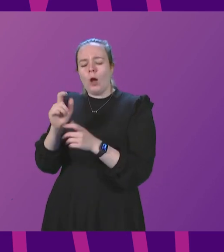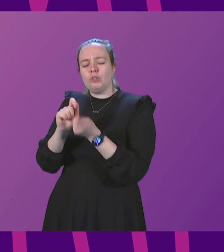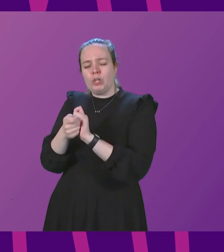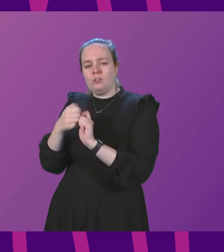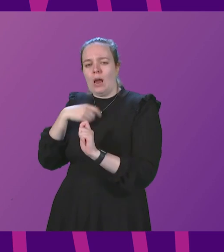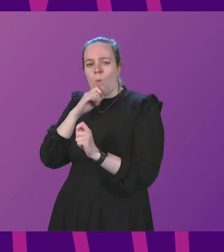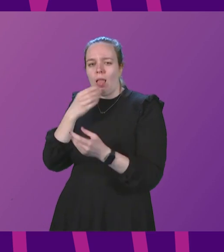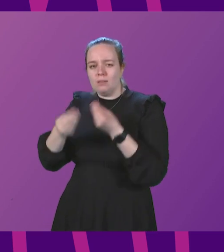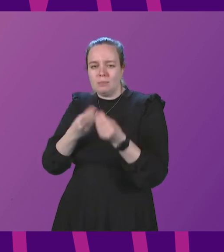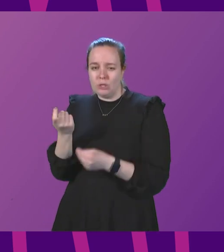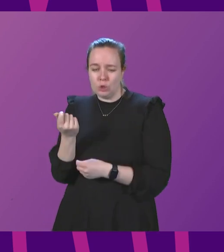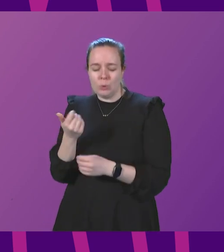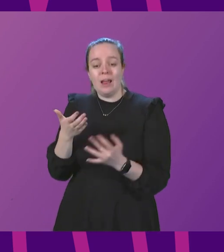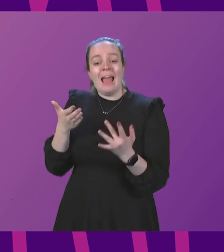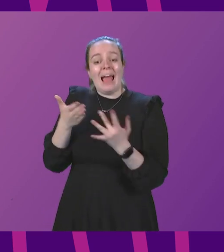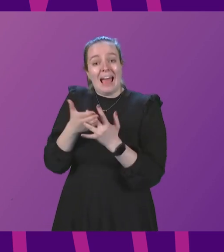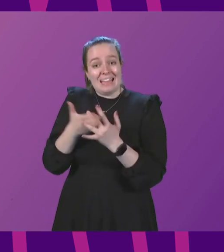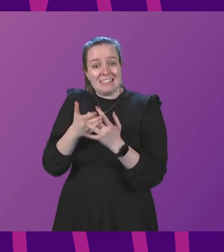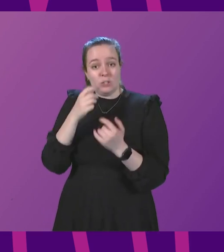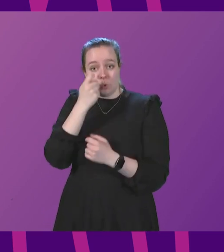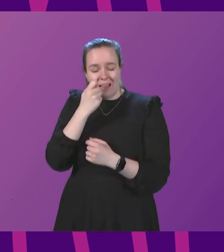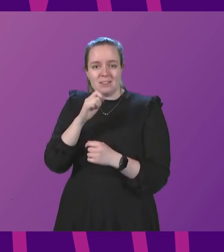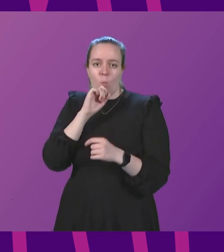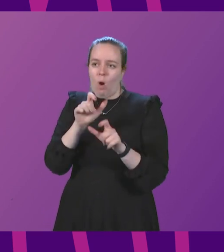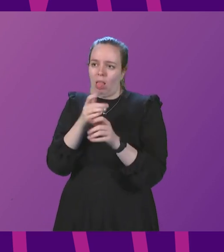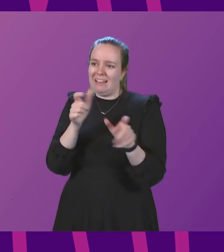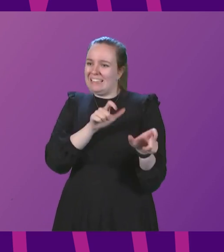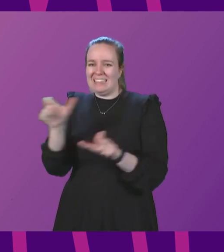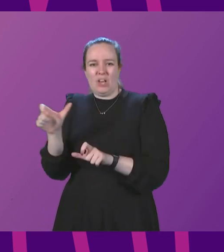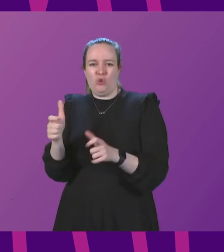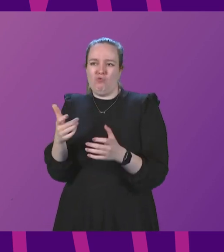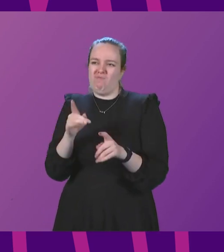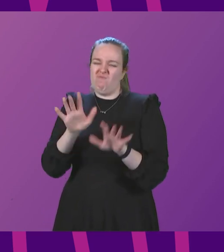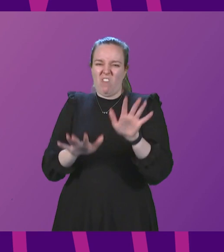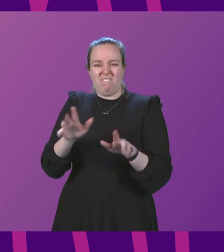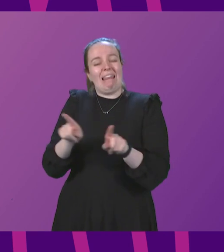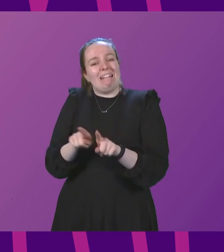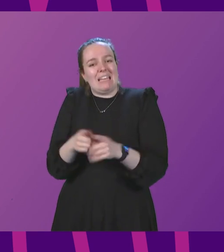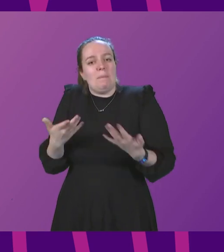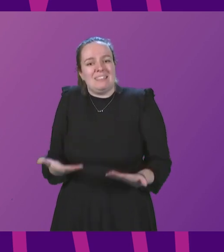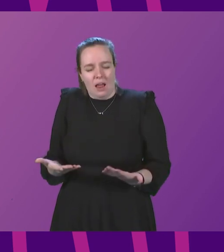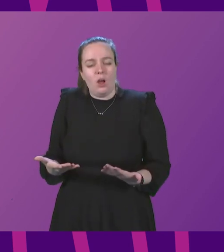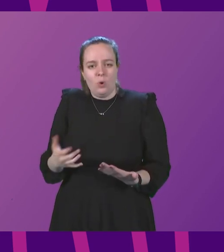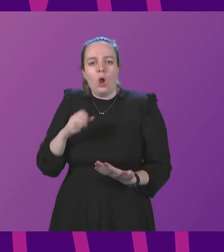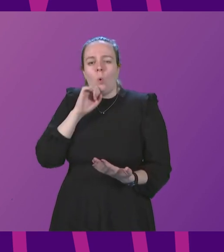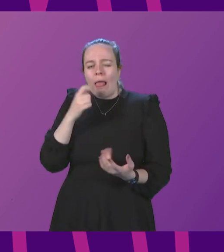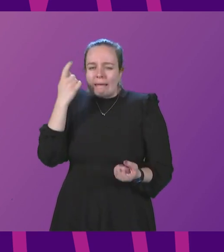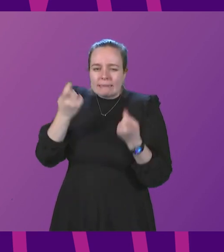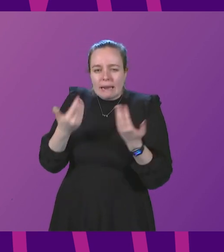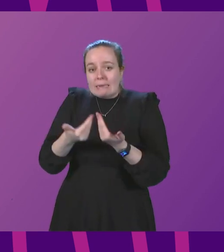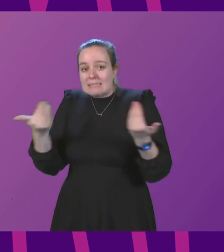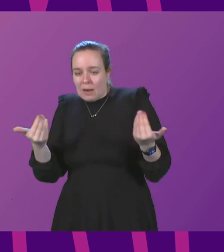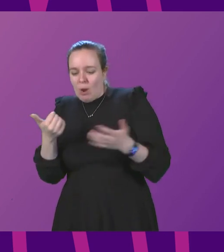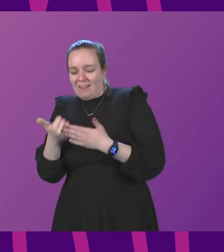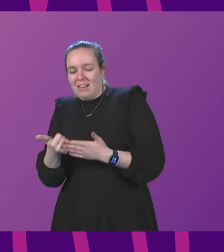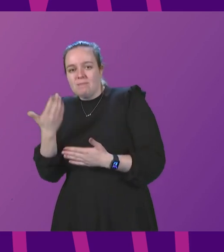shortly, access to testing will continue on broadly the same basis as now. We will be considering separately advice for